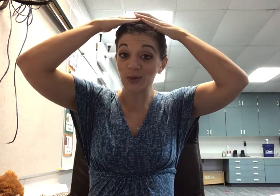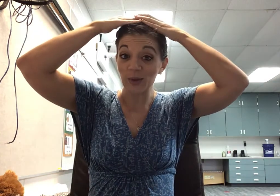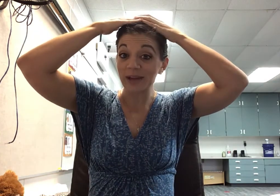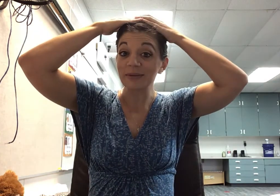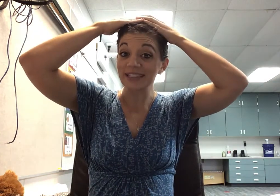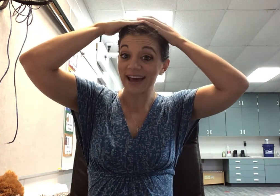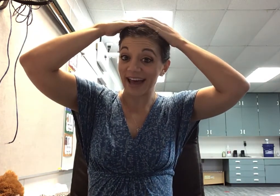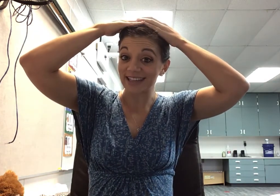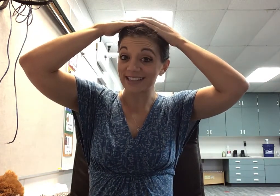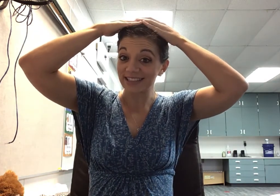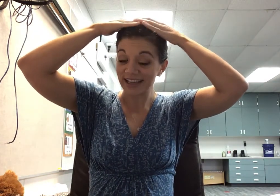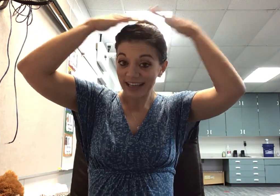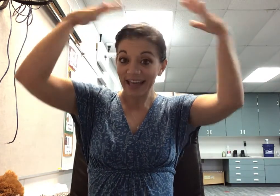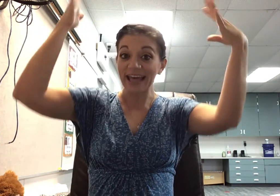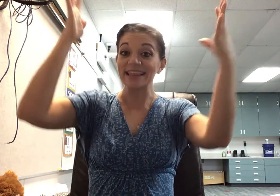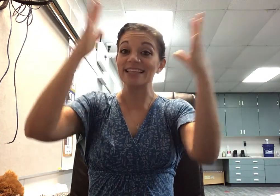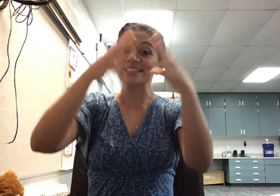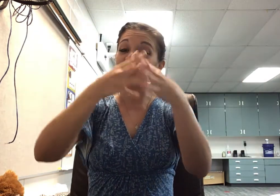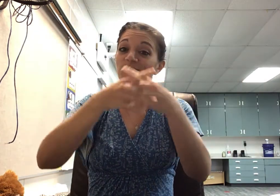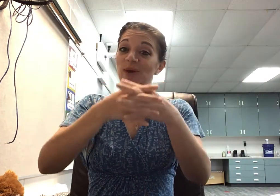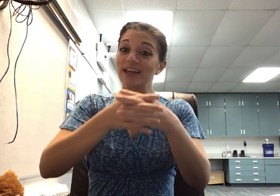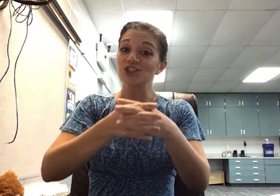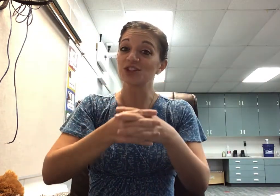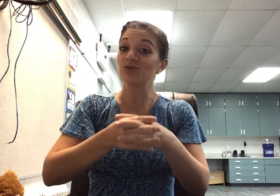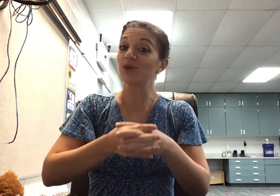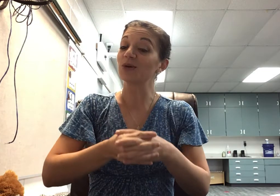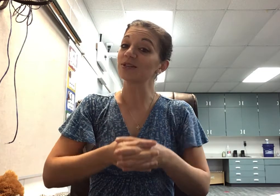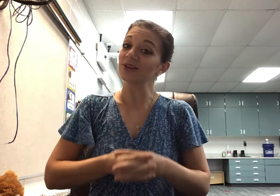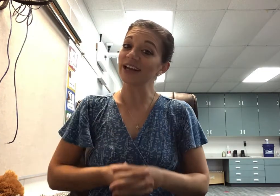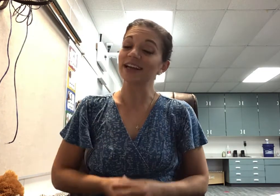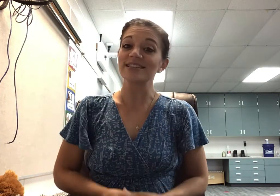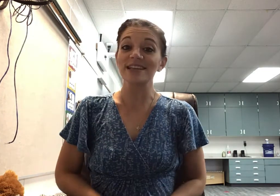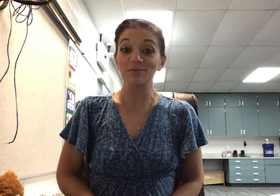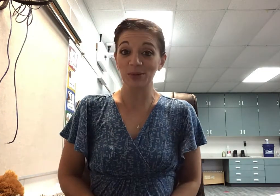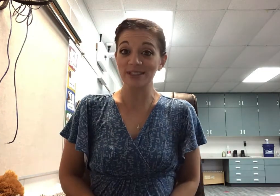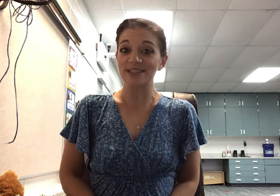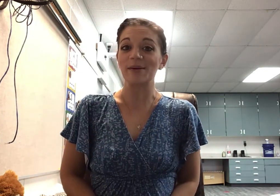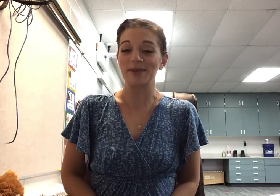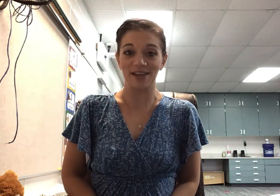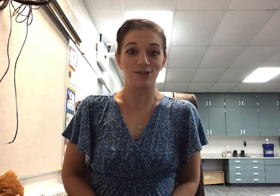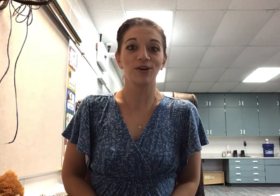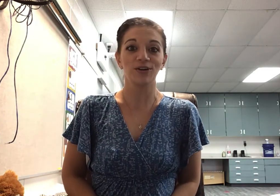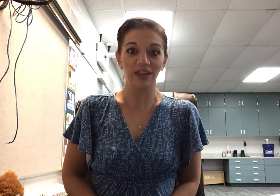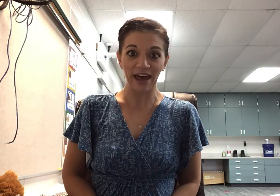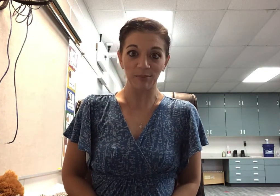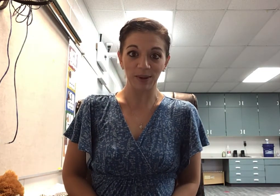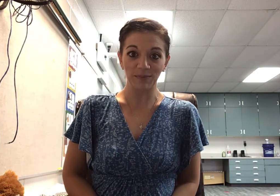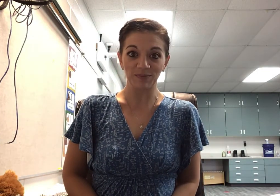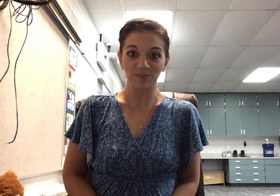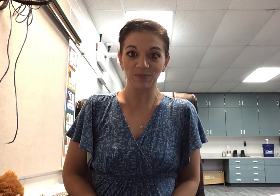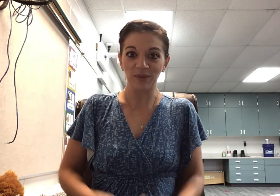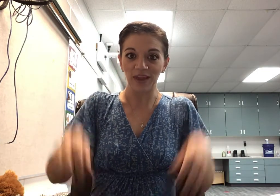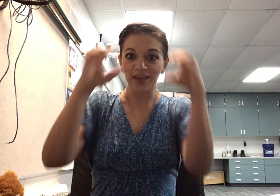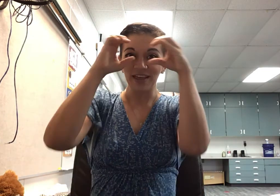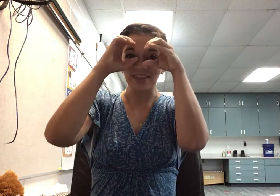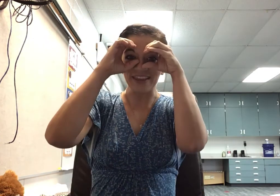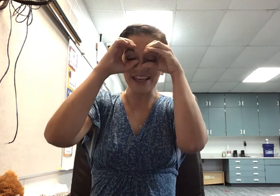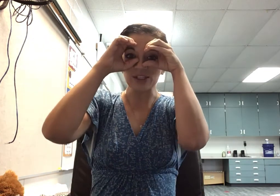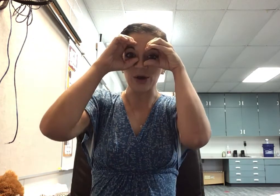grandma's hat and this is the way she folds her hands and puts them in her lap. These are